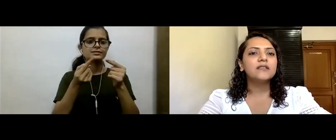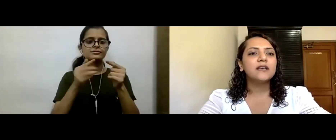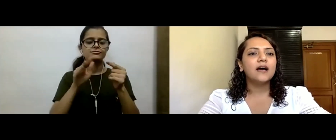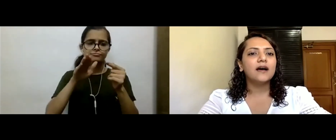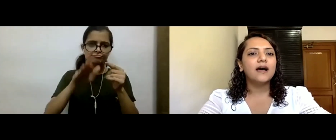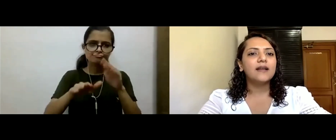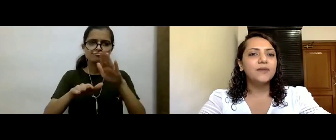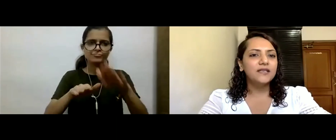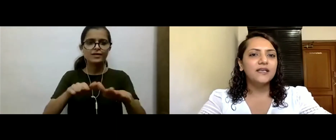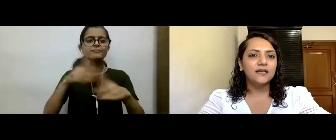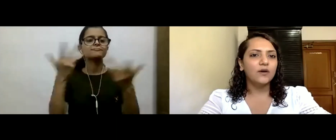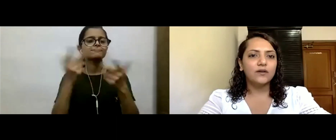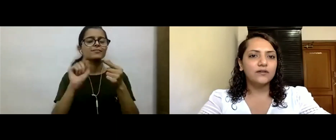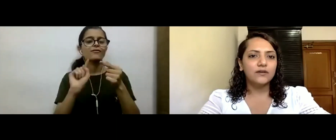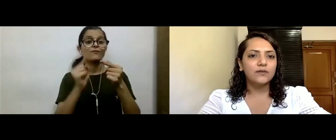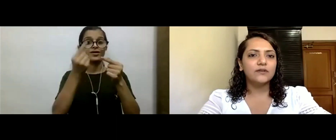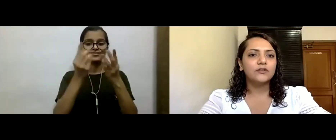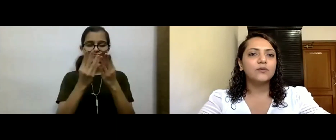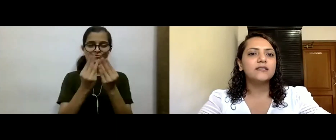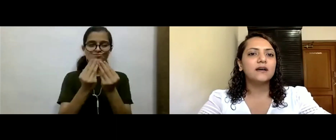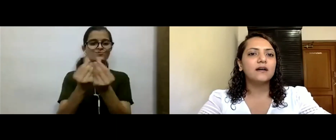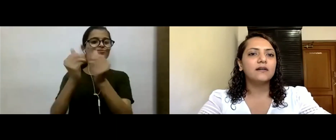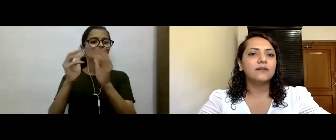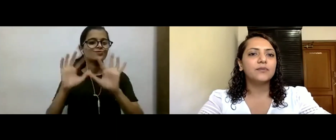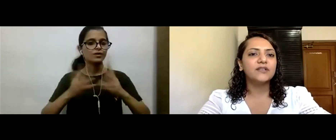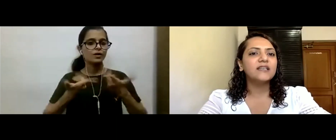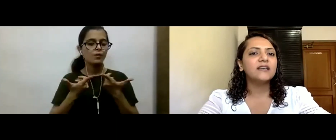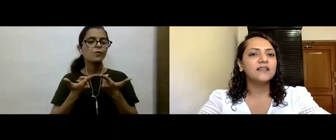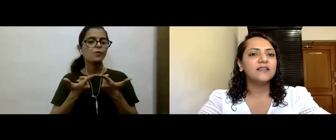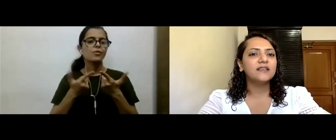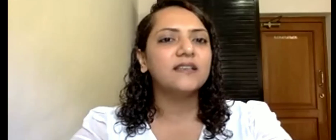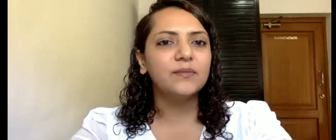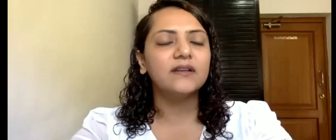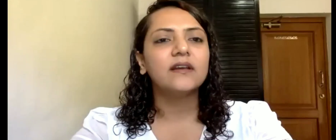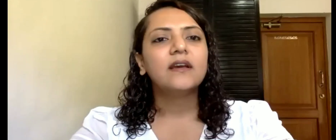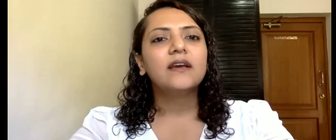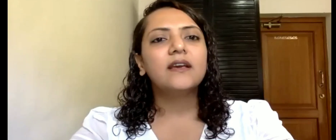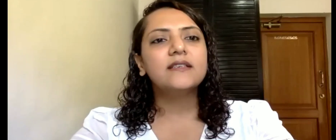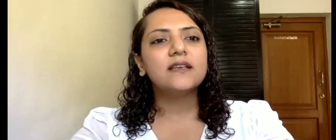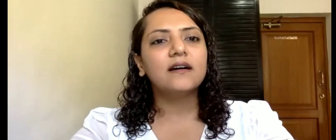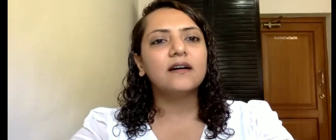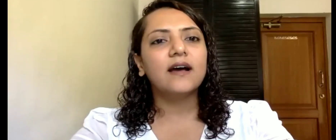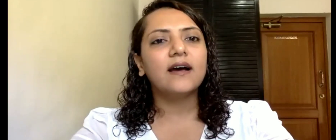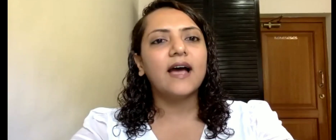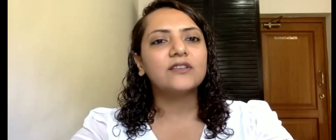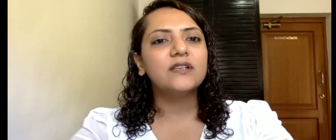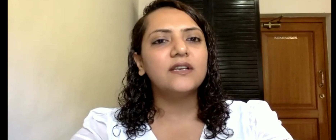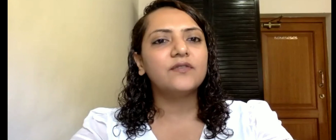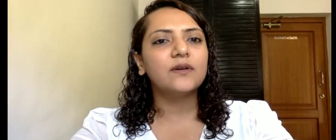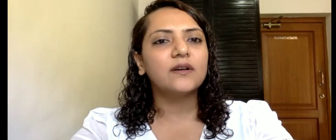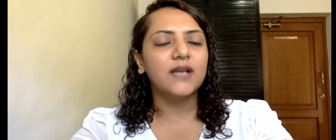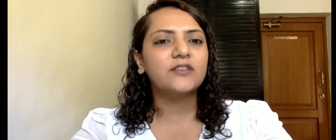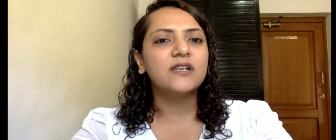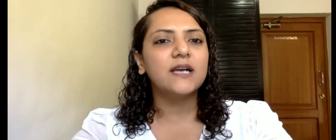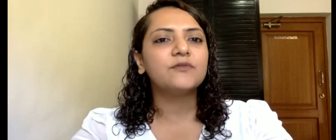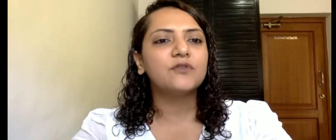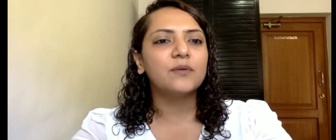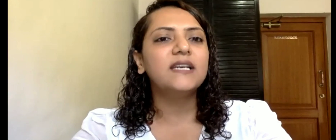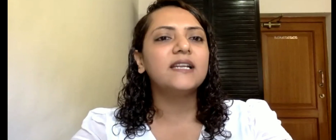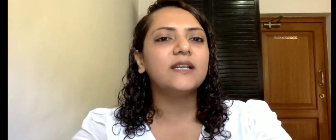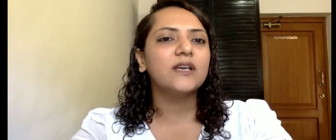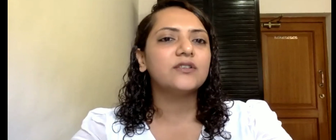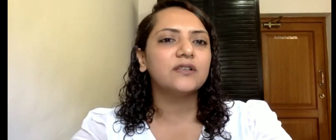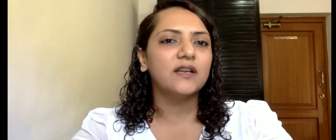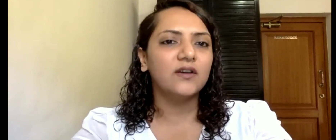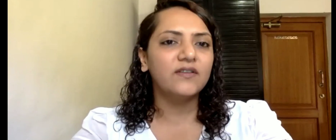towards remedying or, you know, towards protecting the environment is actually, actually comes